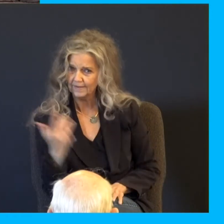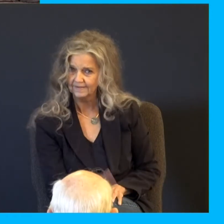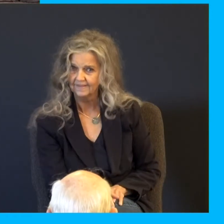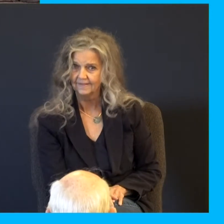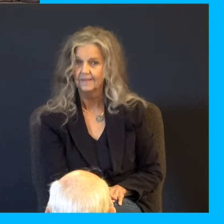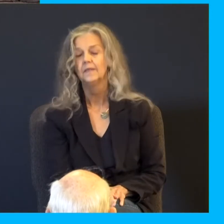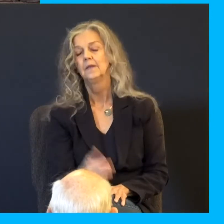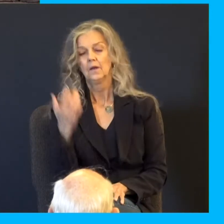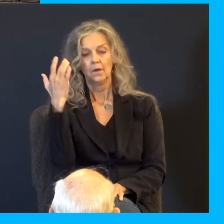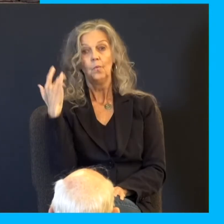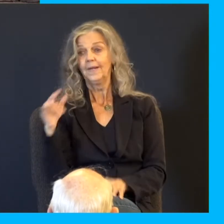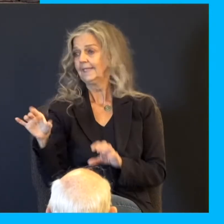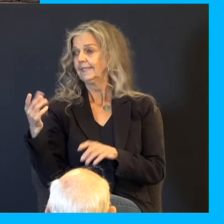Why did he do it the first time? What was he testing?